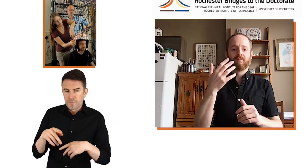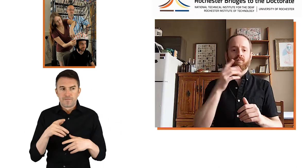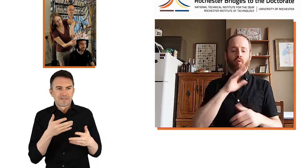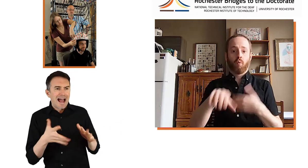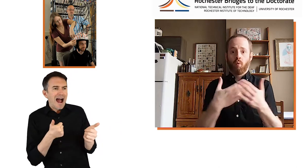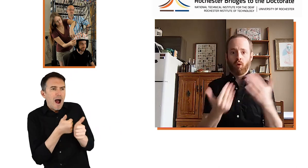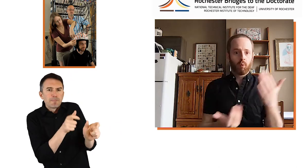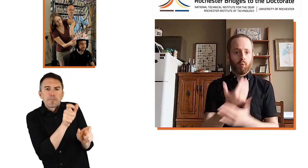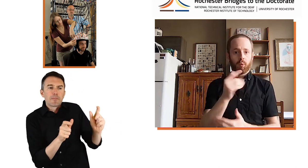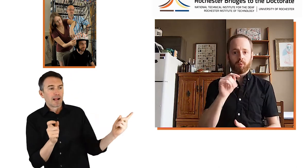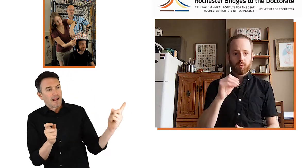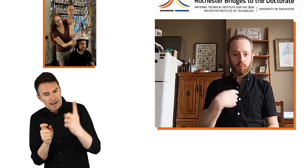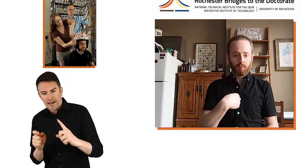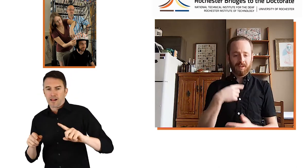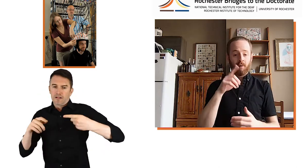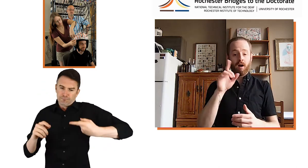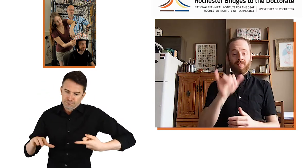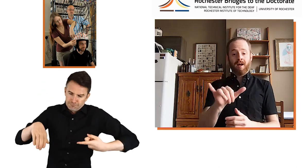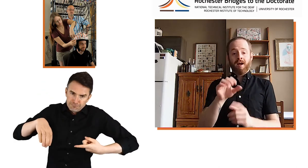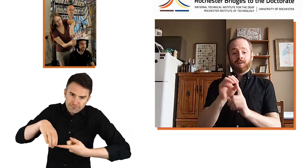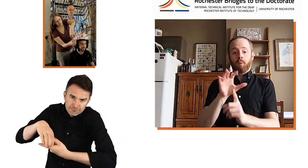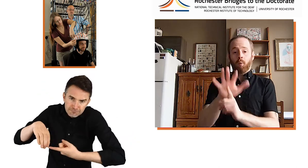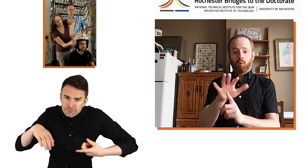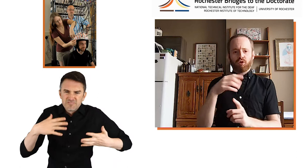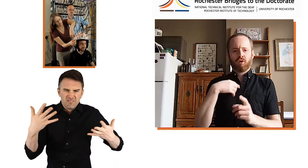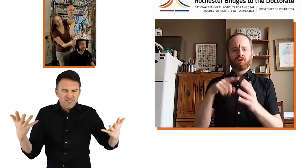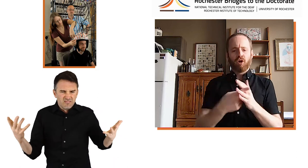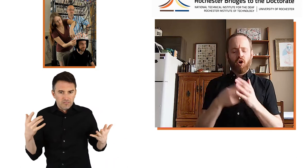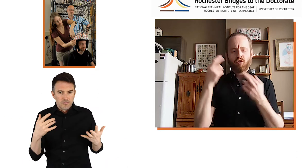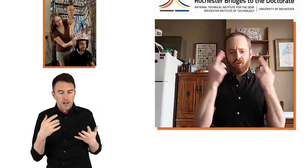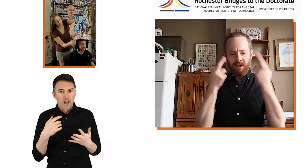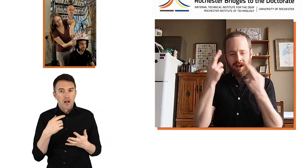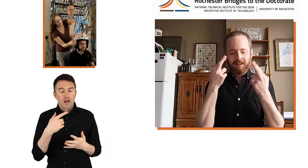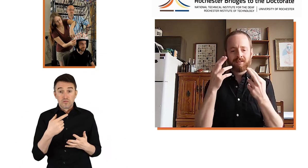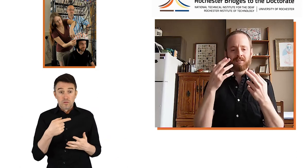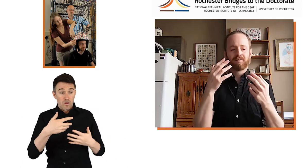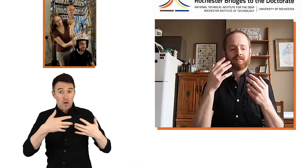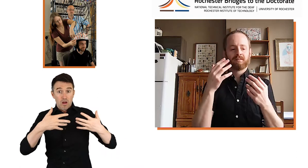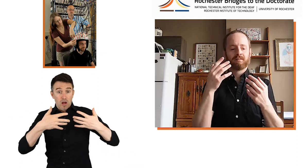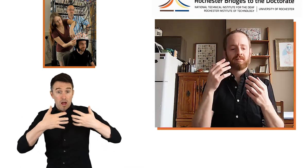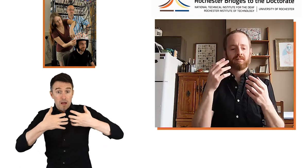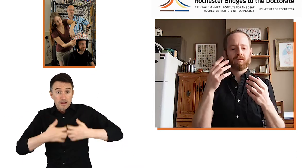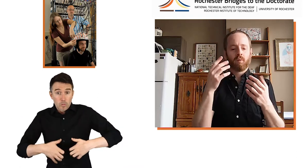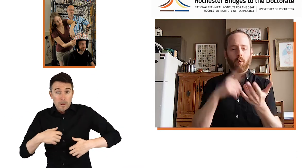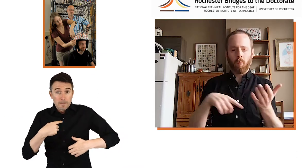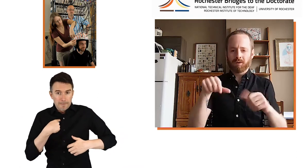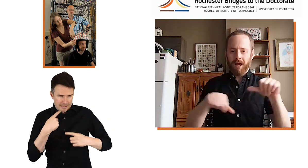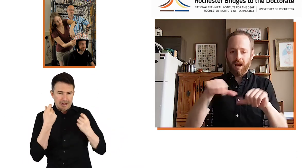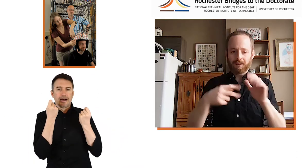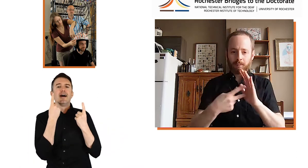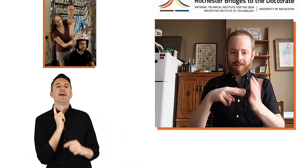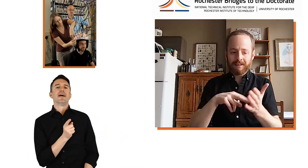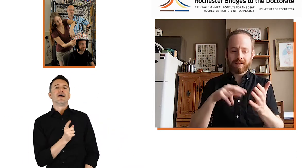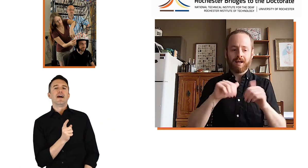people to come, how to use the machine itself. And that exposure helped me to start realizing